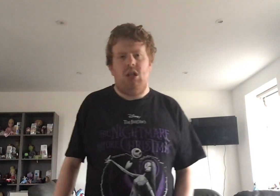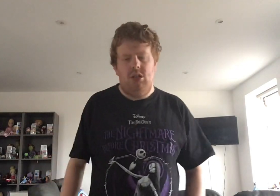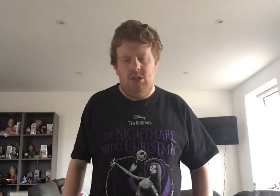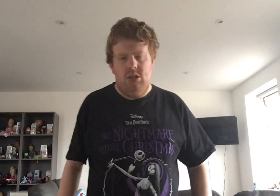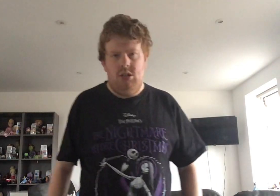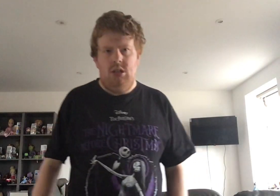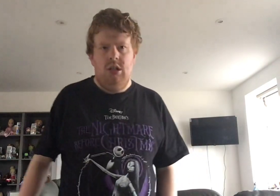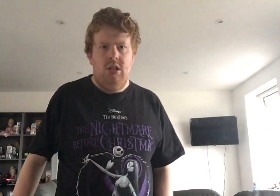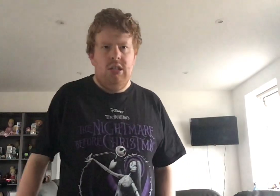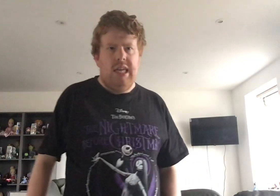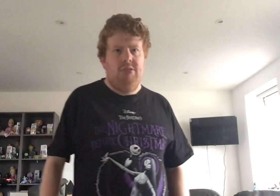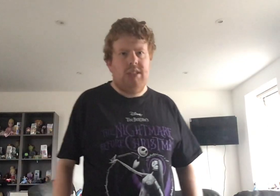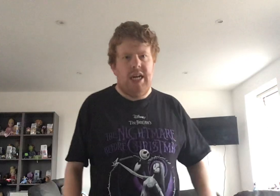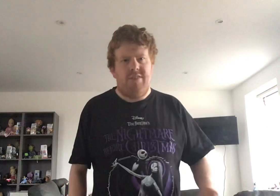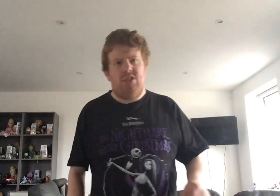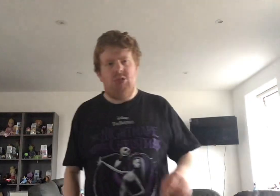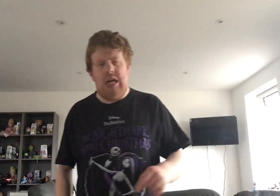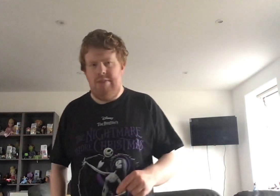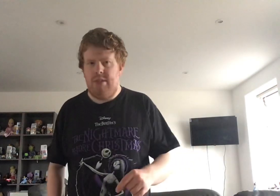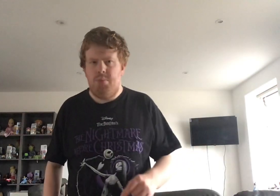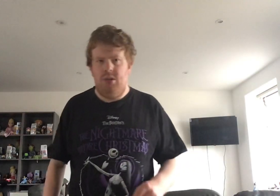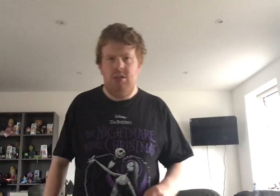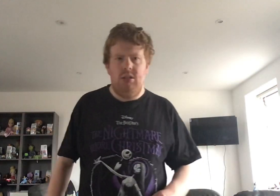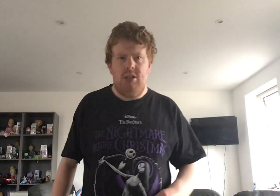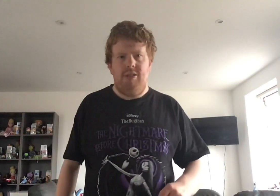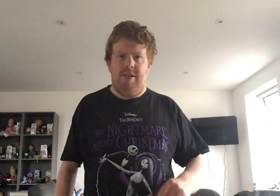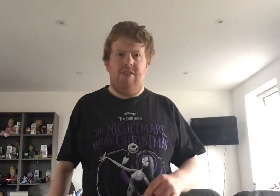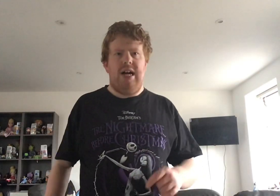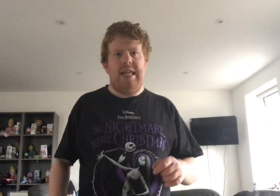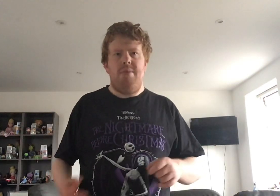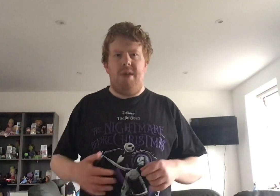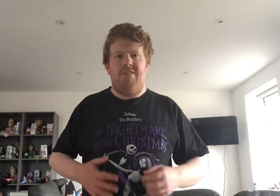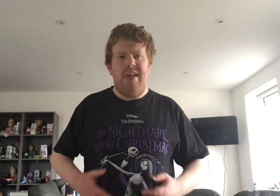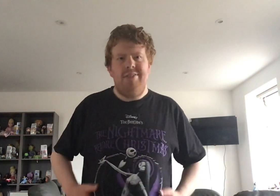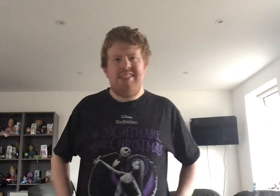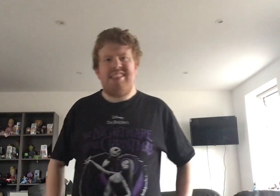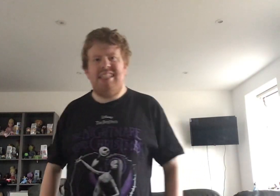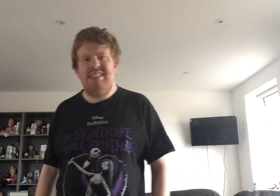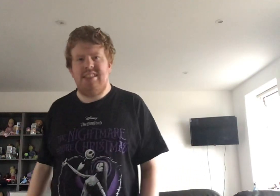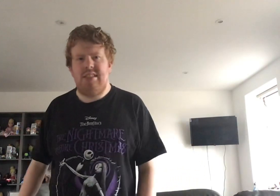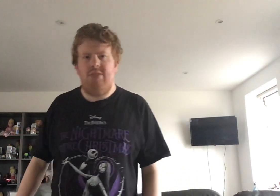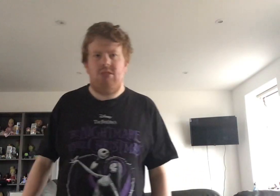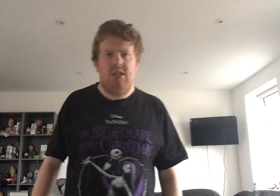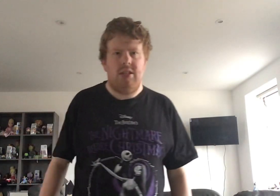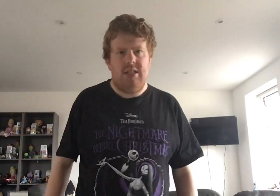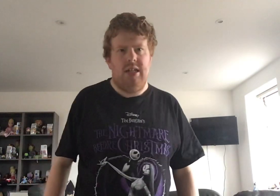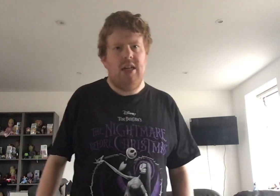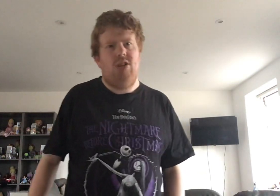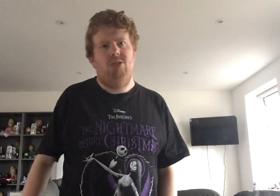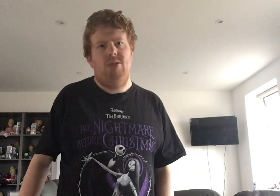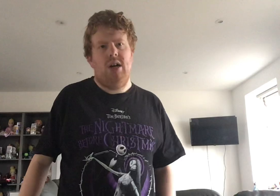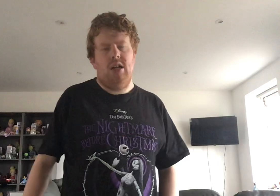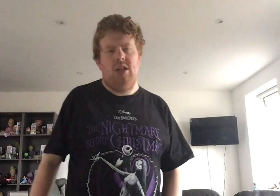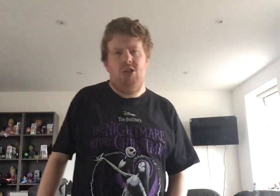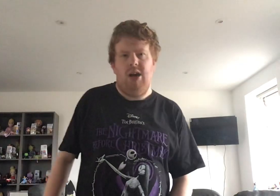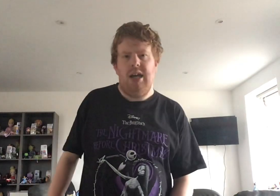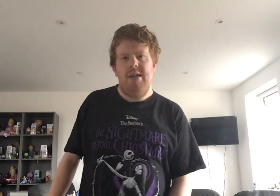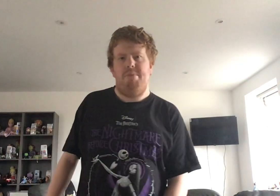and he would have to while the Blunt Quill, and he'd be very sensitive to that, and, and, and cry about